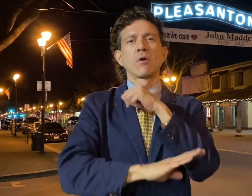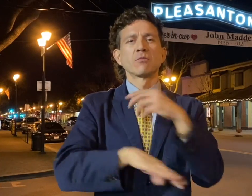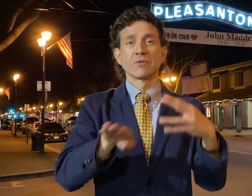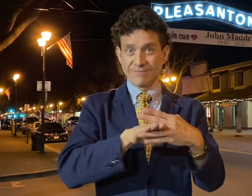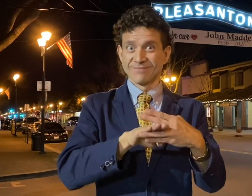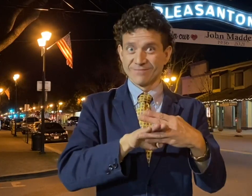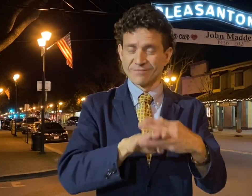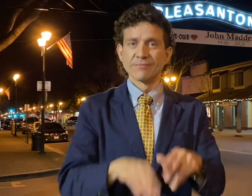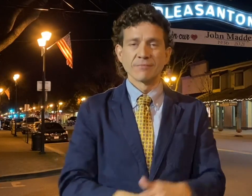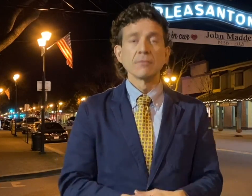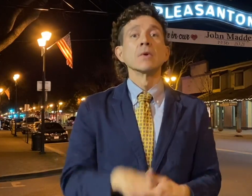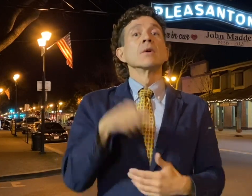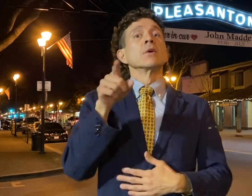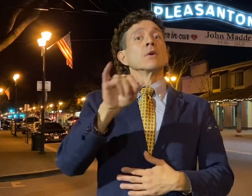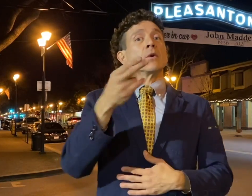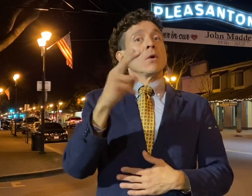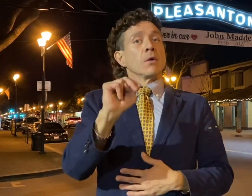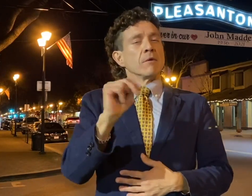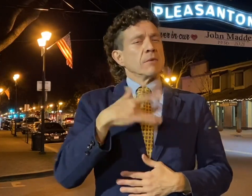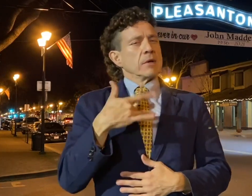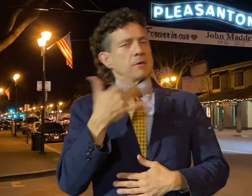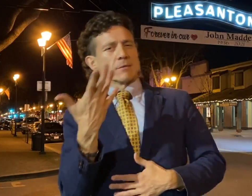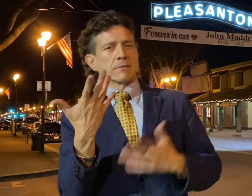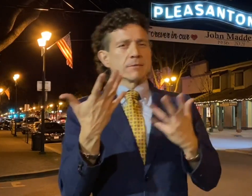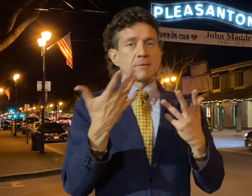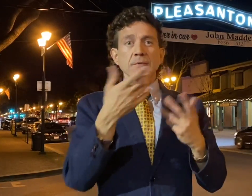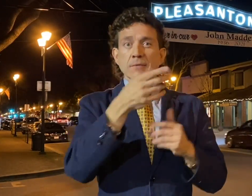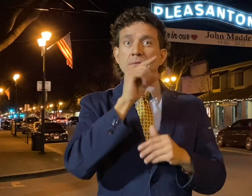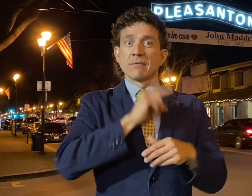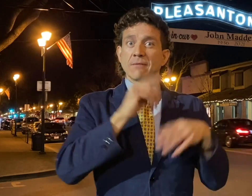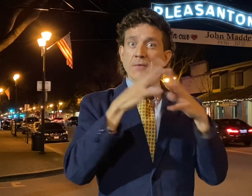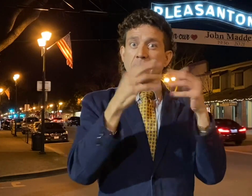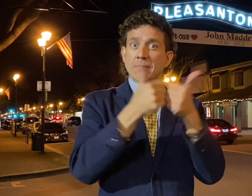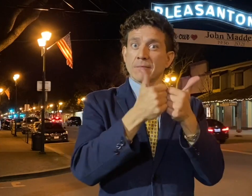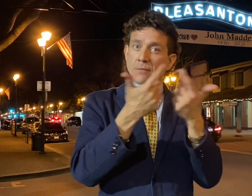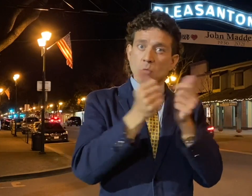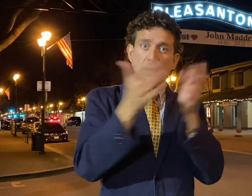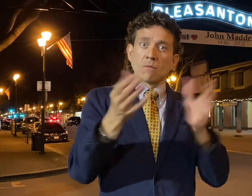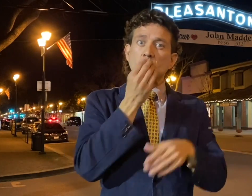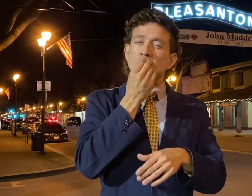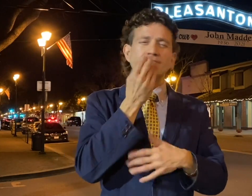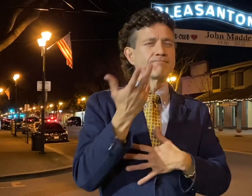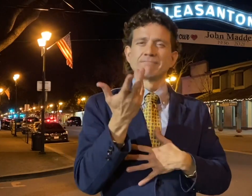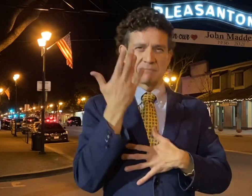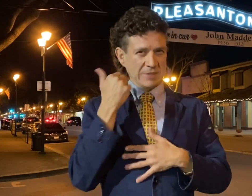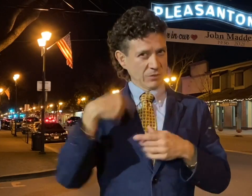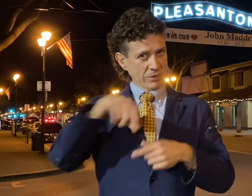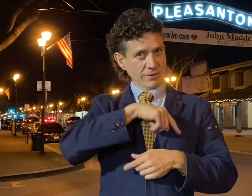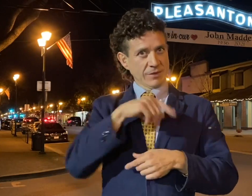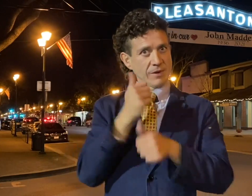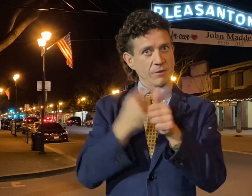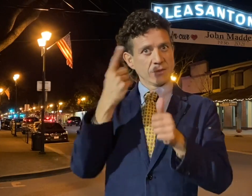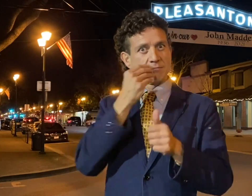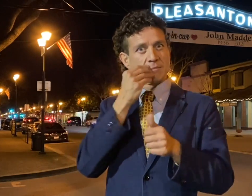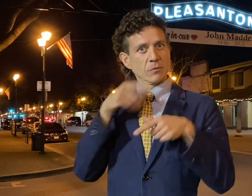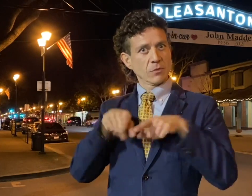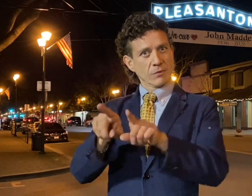John felt Thanksgiving shouldn't happen without food. Usually, everyone at home eats while they were watching the game.